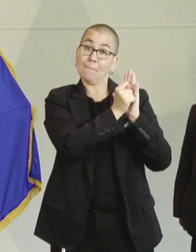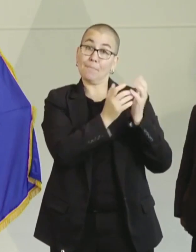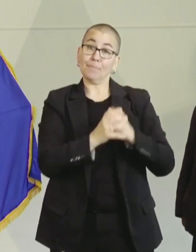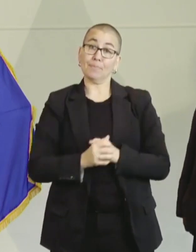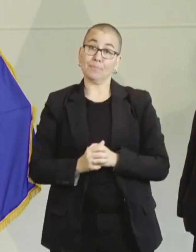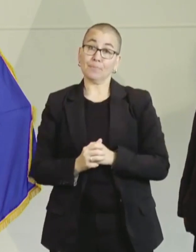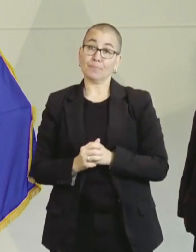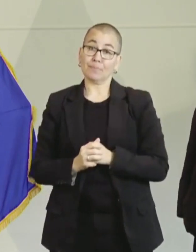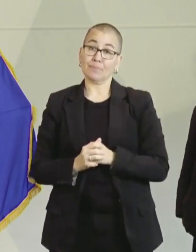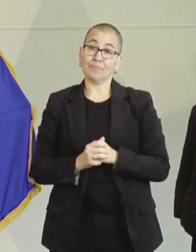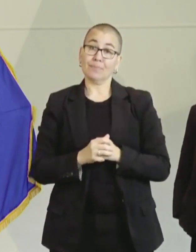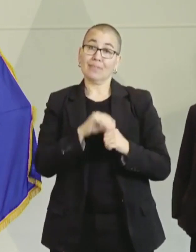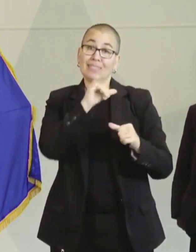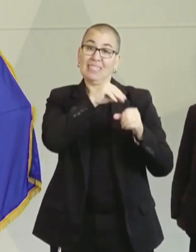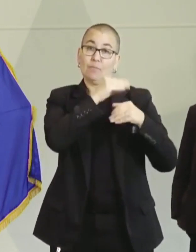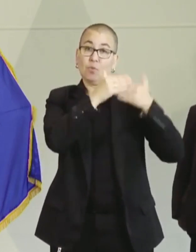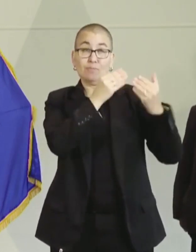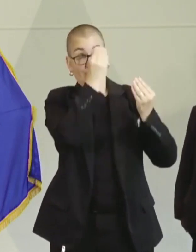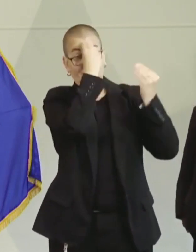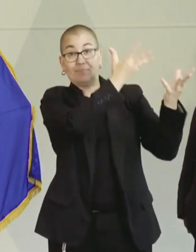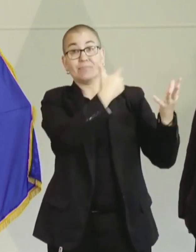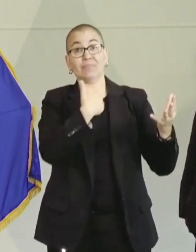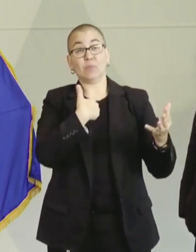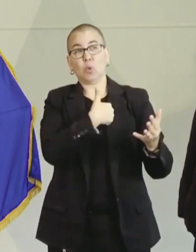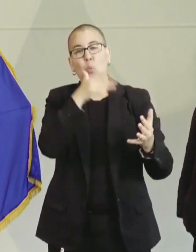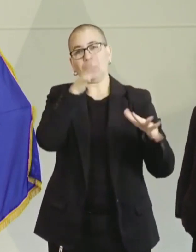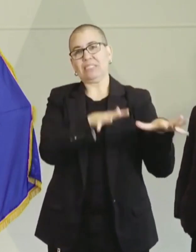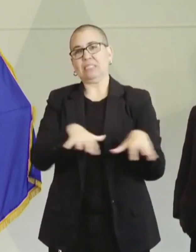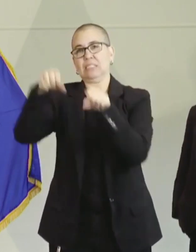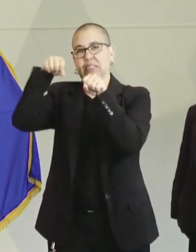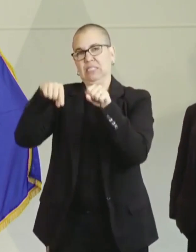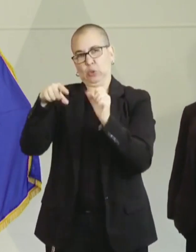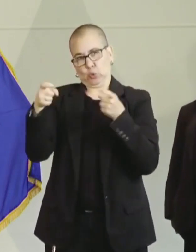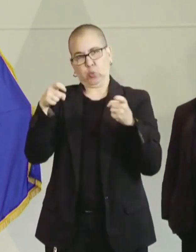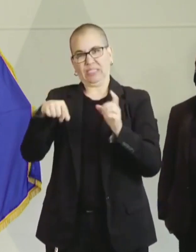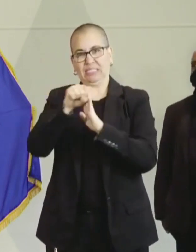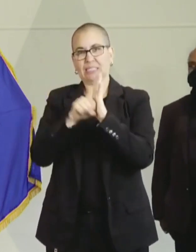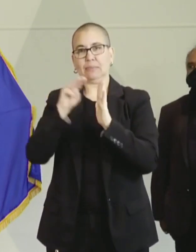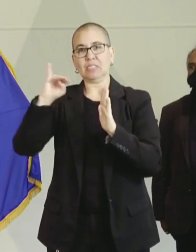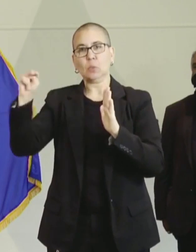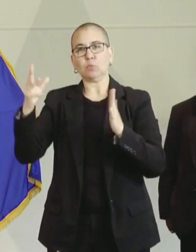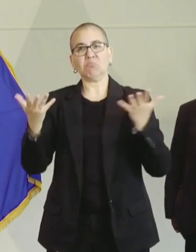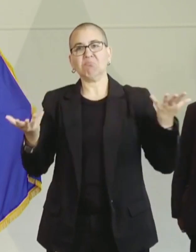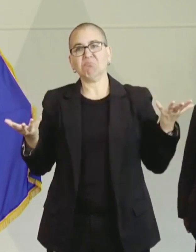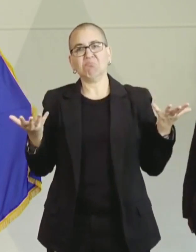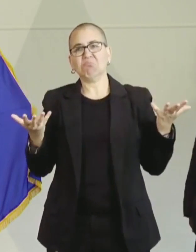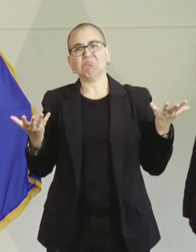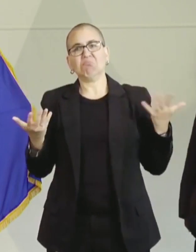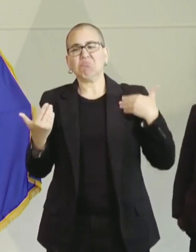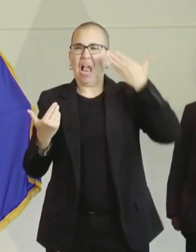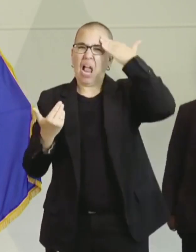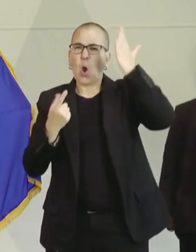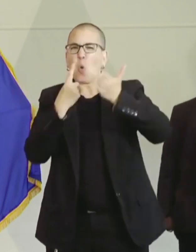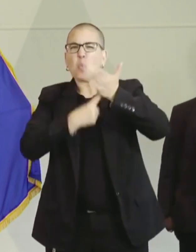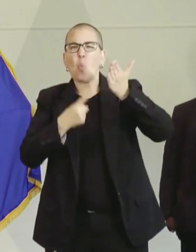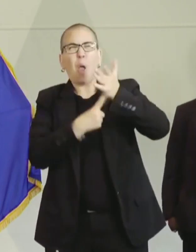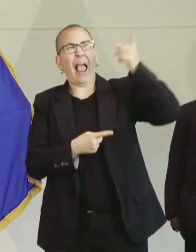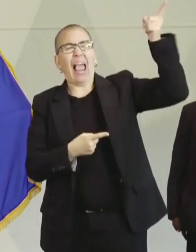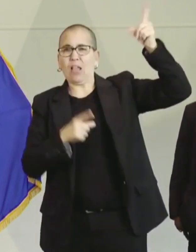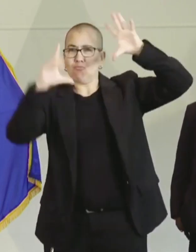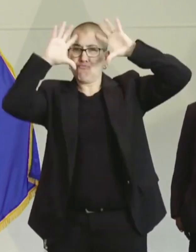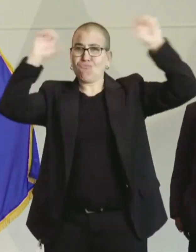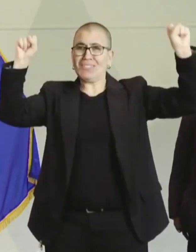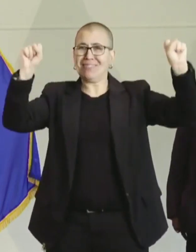of where I said we were going to assume control of this, that it was unnecessary. I did not know he was going to tweet. He certainly can. It's just not